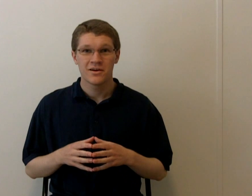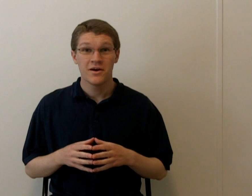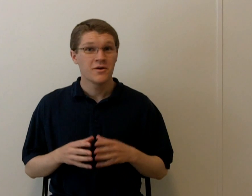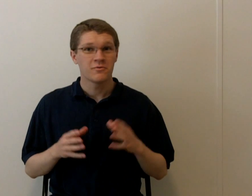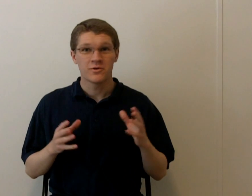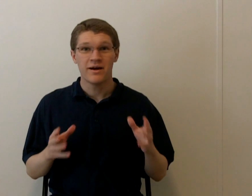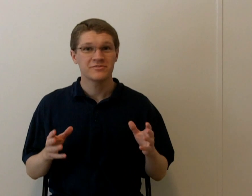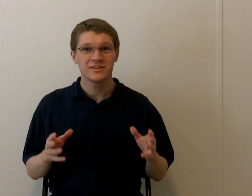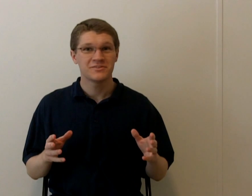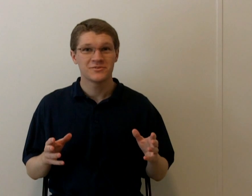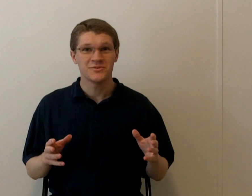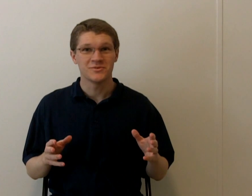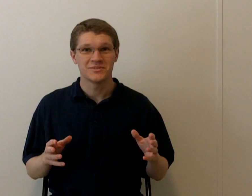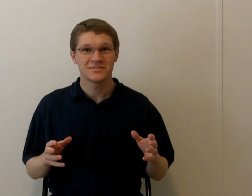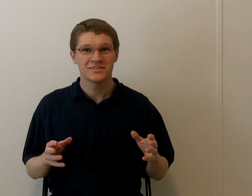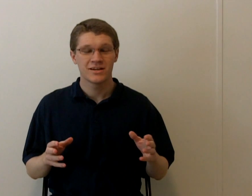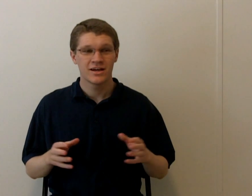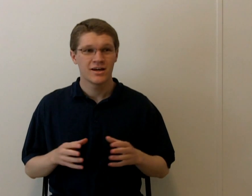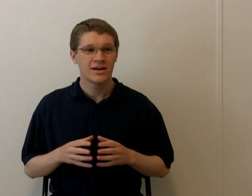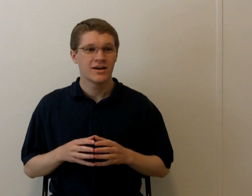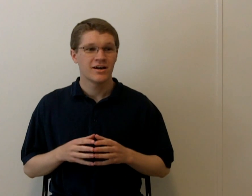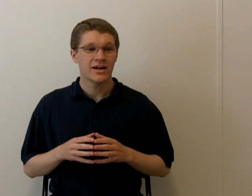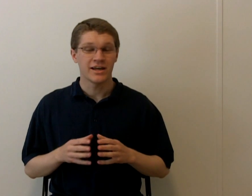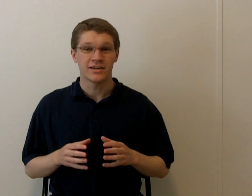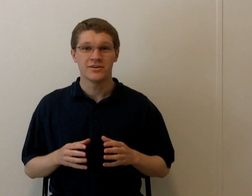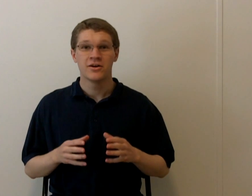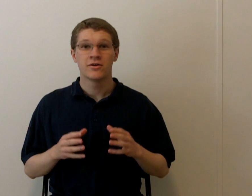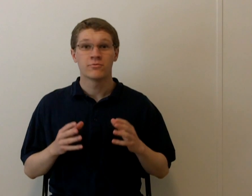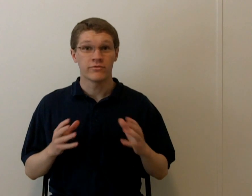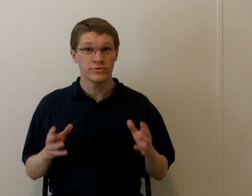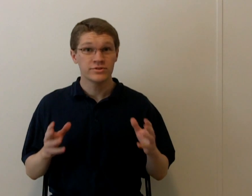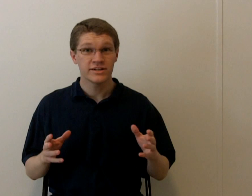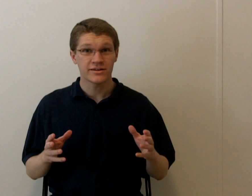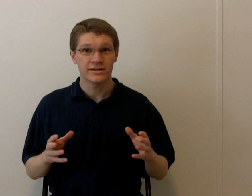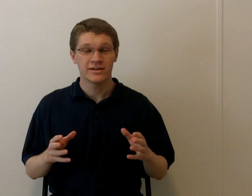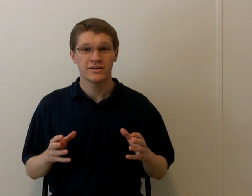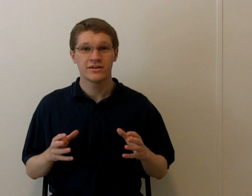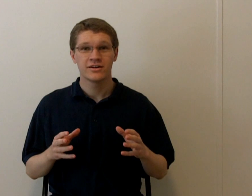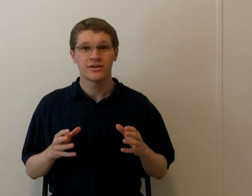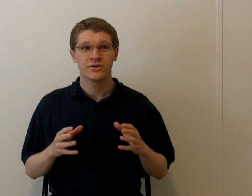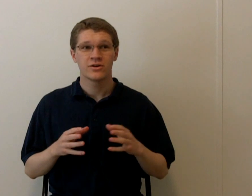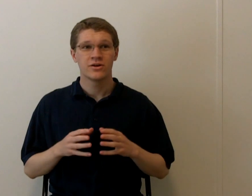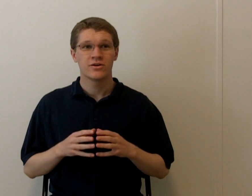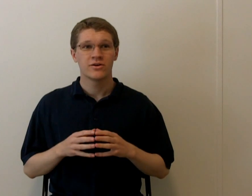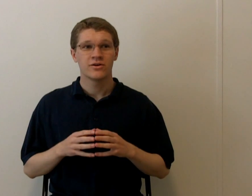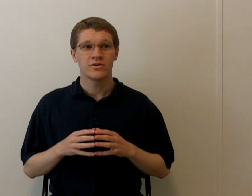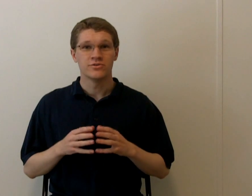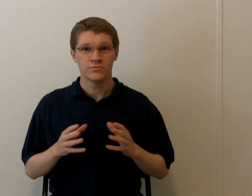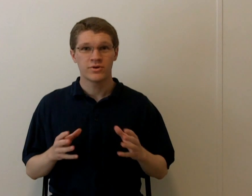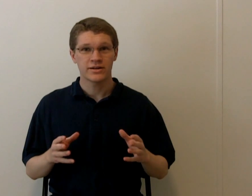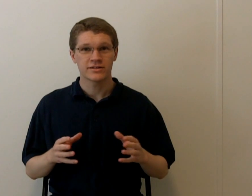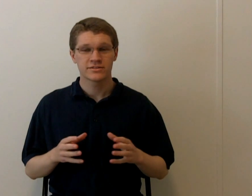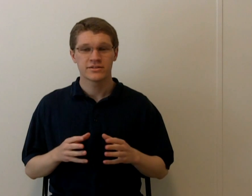We're about to introduce a revolutionary new product